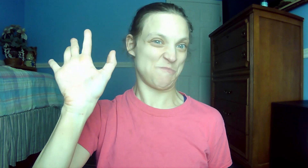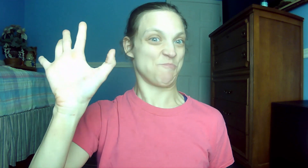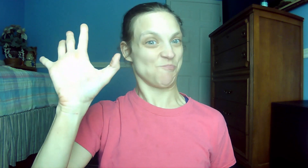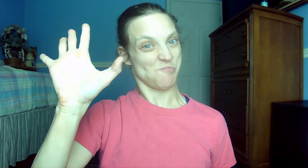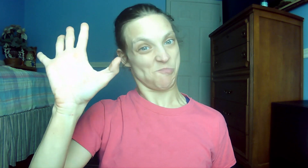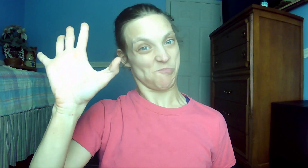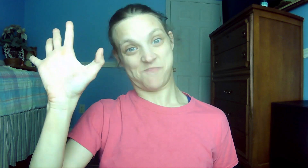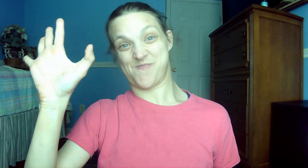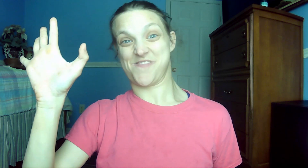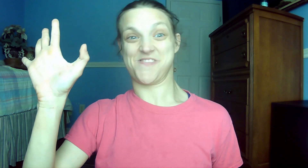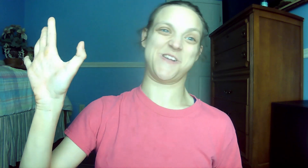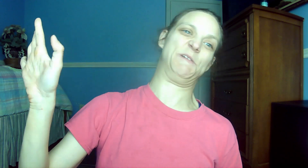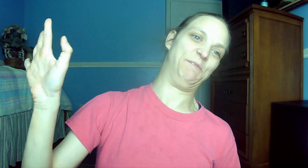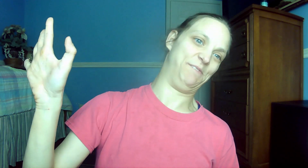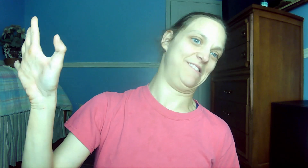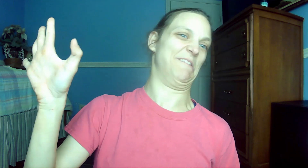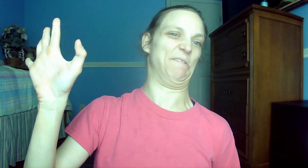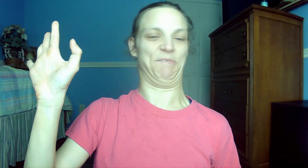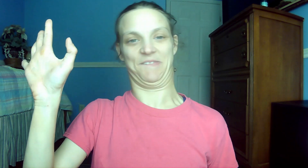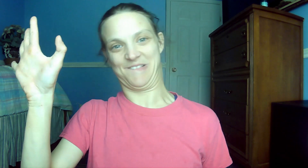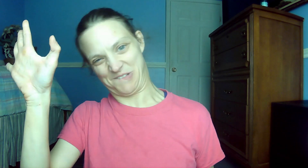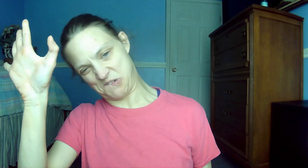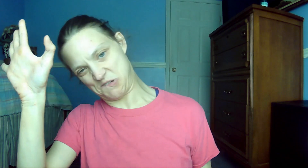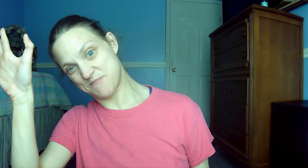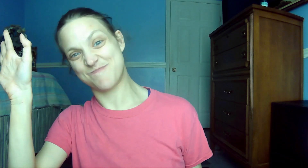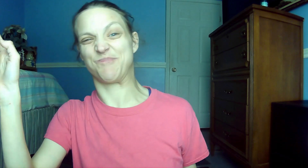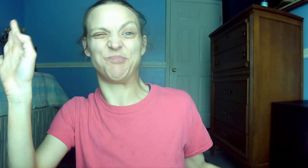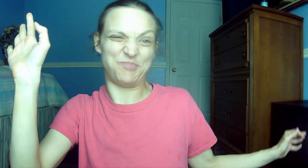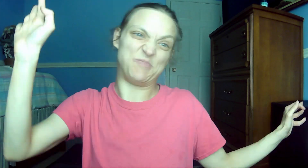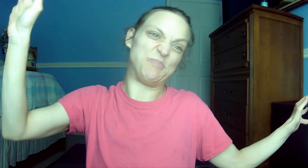They shall run and not be weary. They shall walk and not faint.